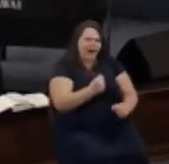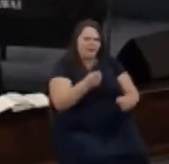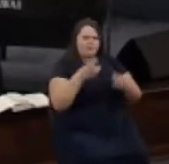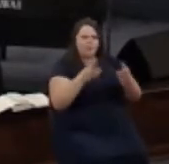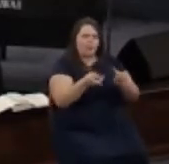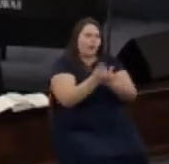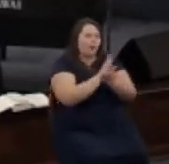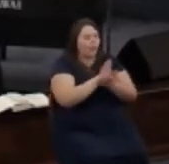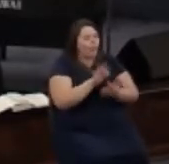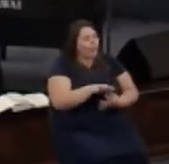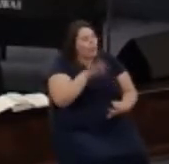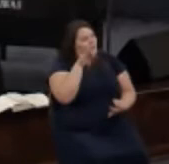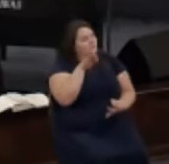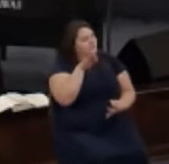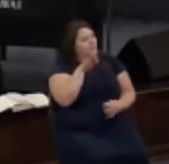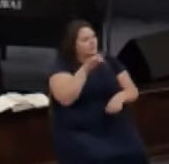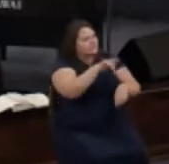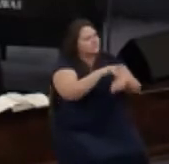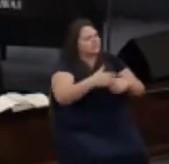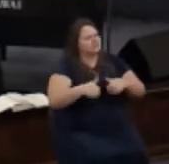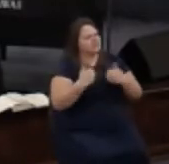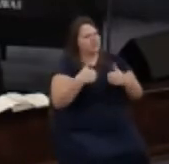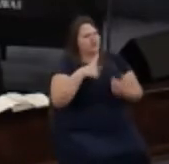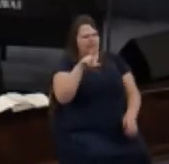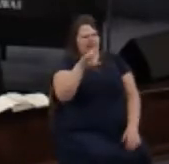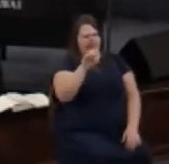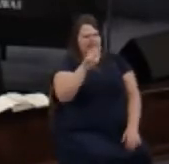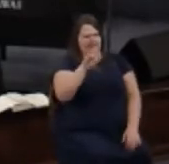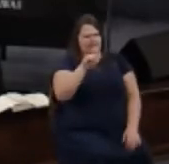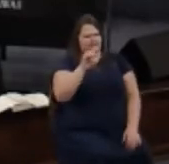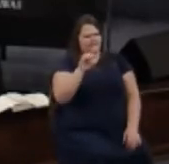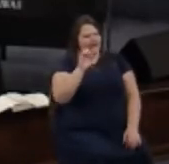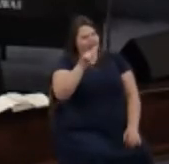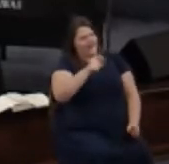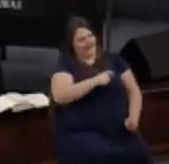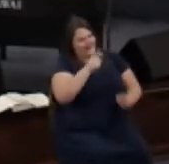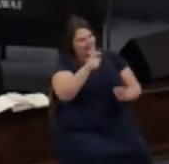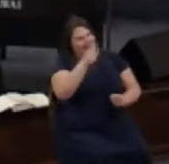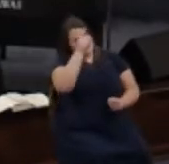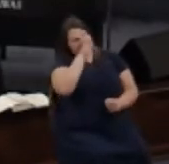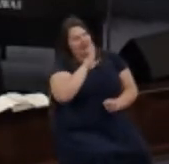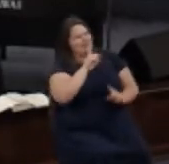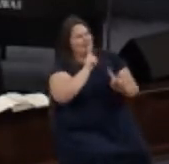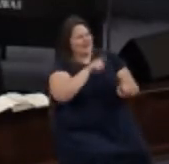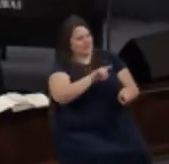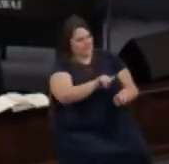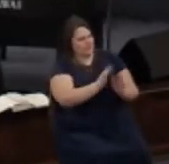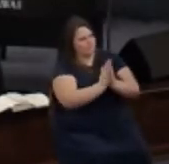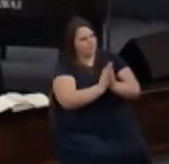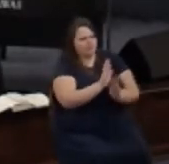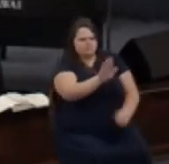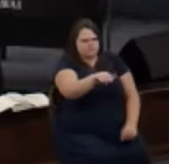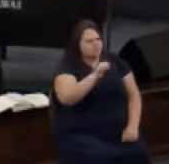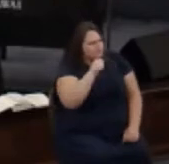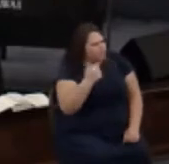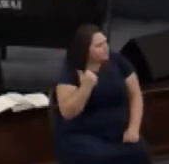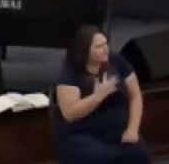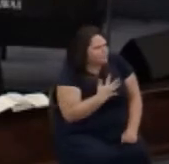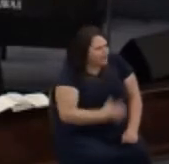Spirit touched a young Levite who gave God's answer to that prayer said don't be afraid